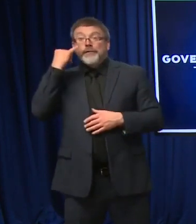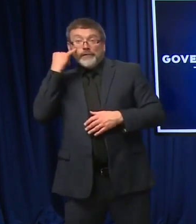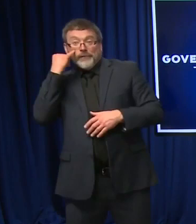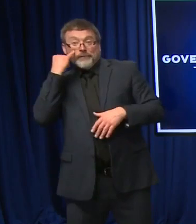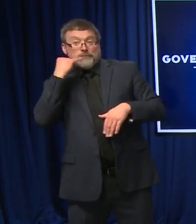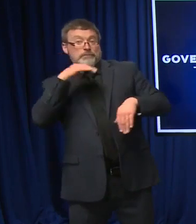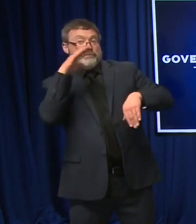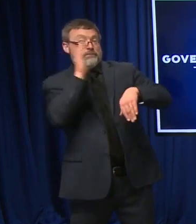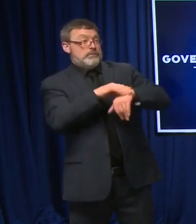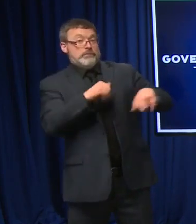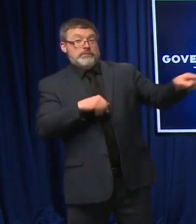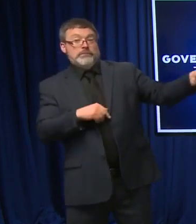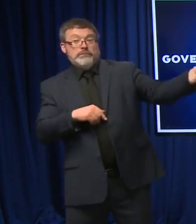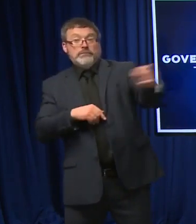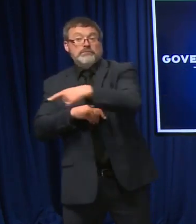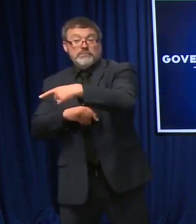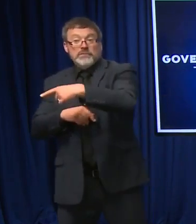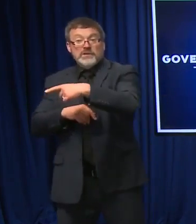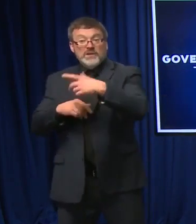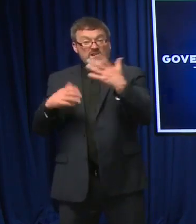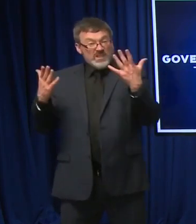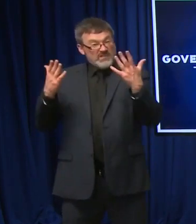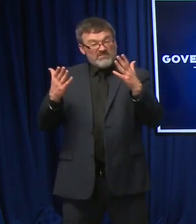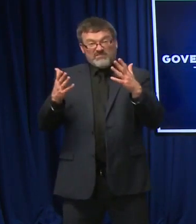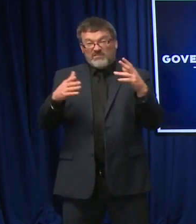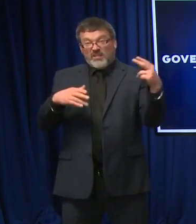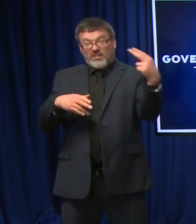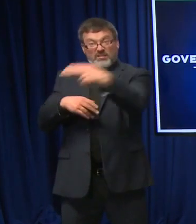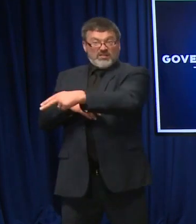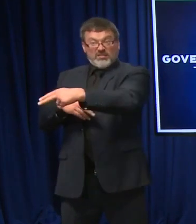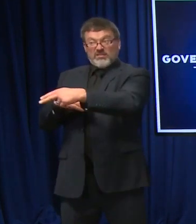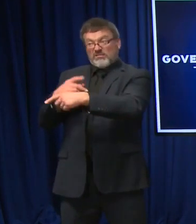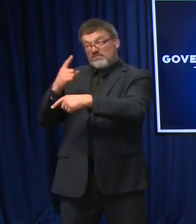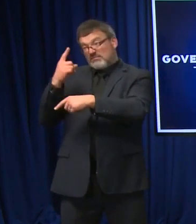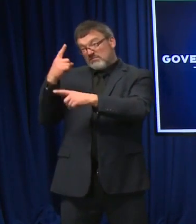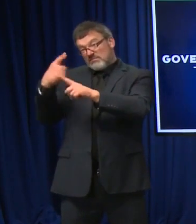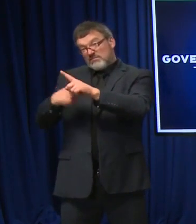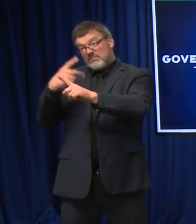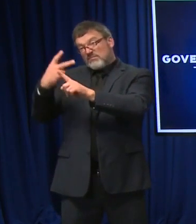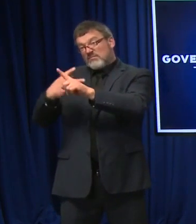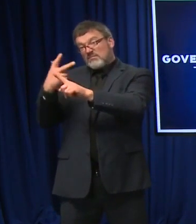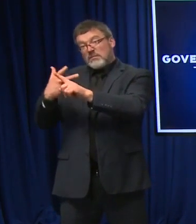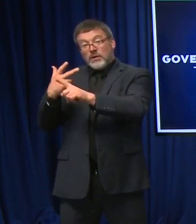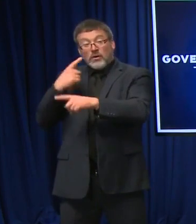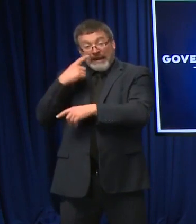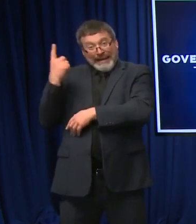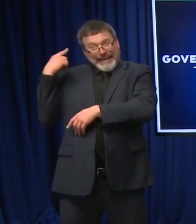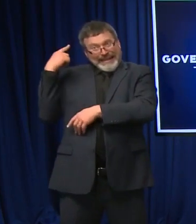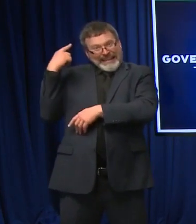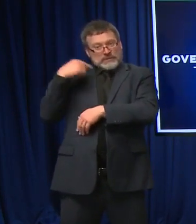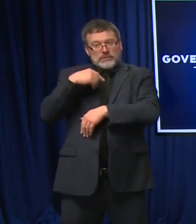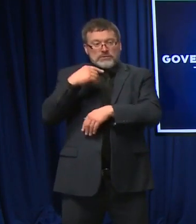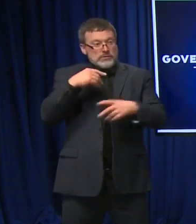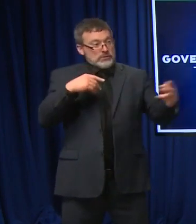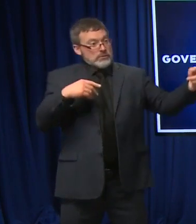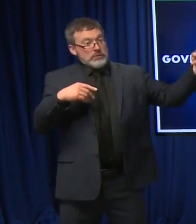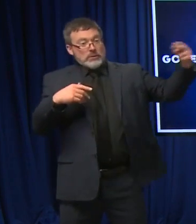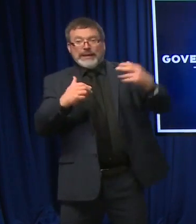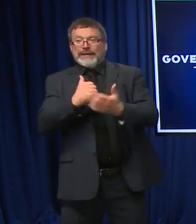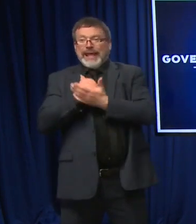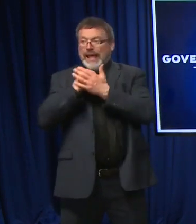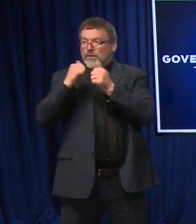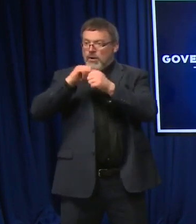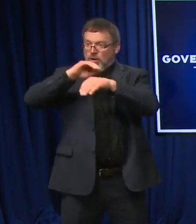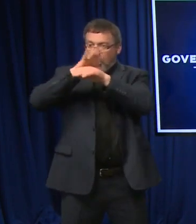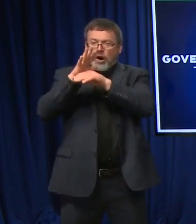Last year, we had the National Guard called up for effectively a year. That puts a lot of pressure on their system. And so I don't want to say it's